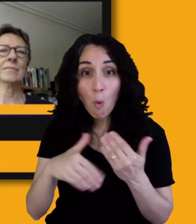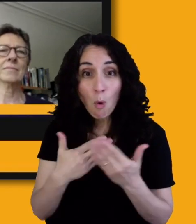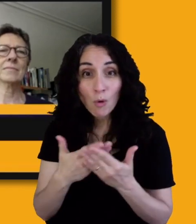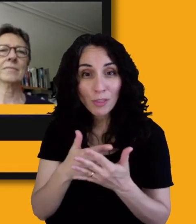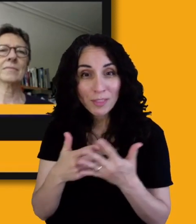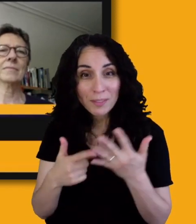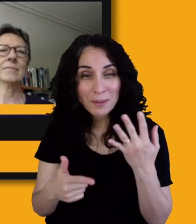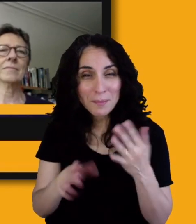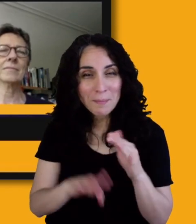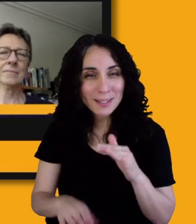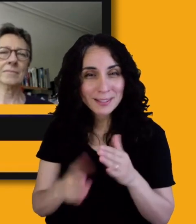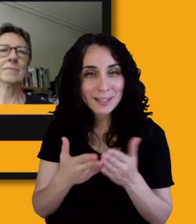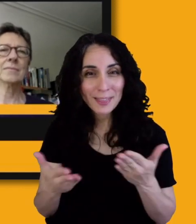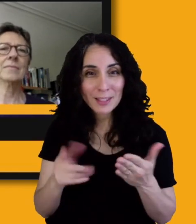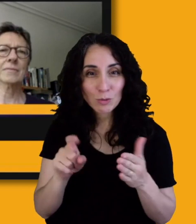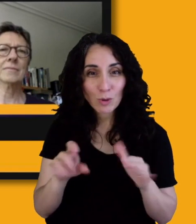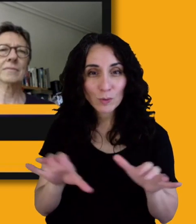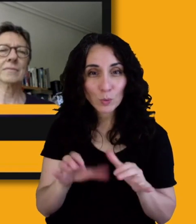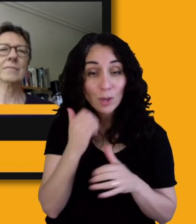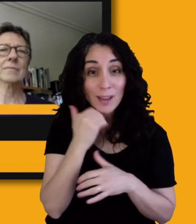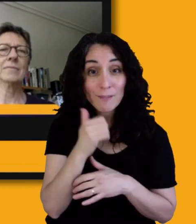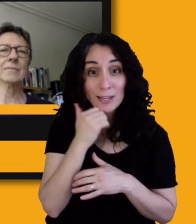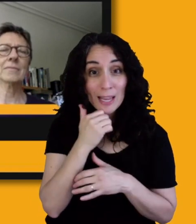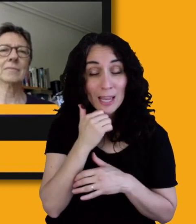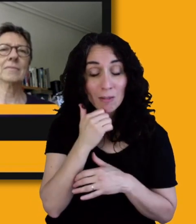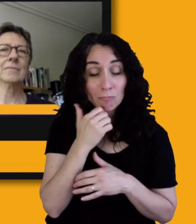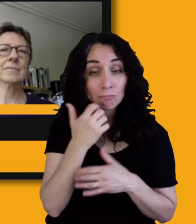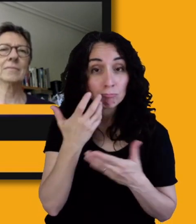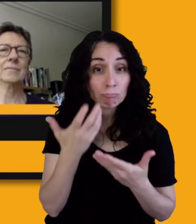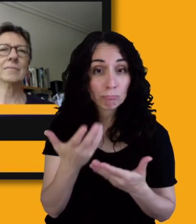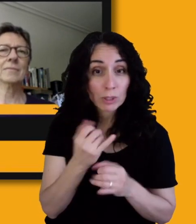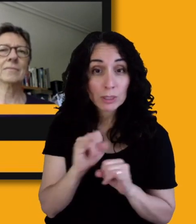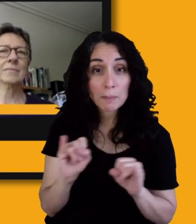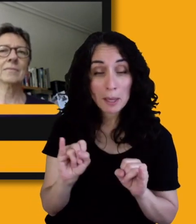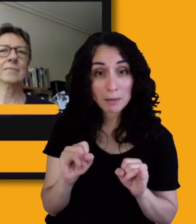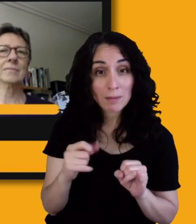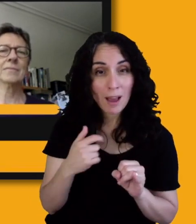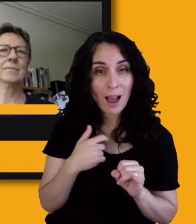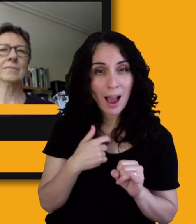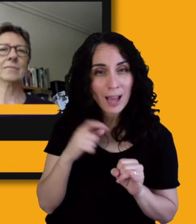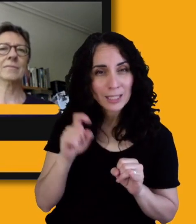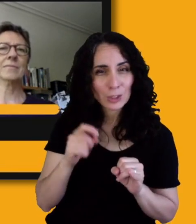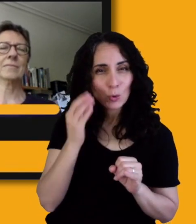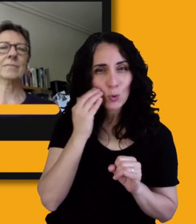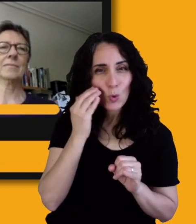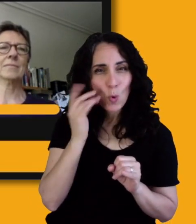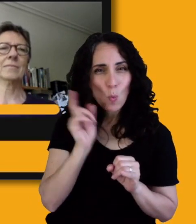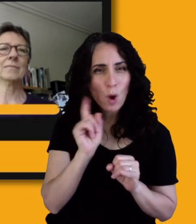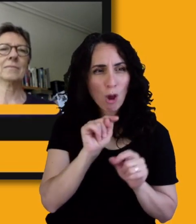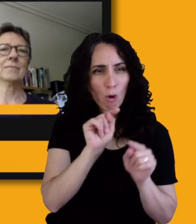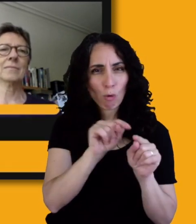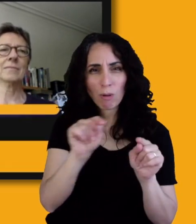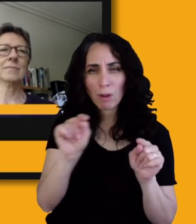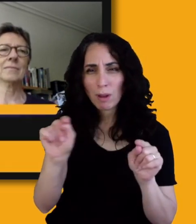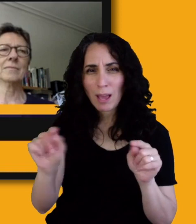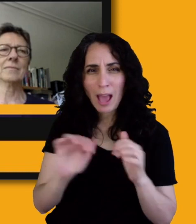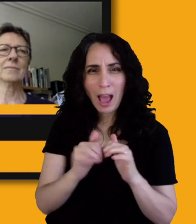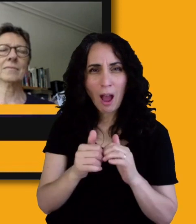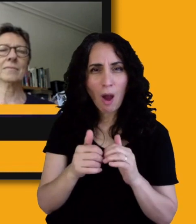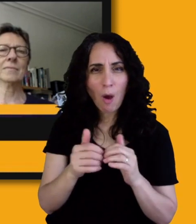I guess, things that people have to do every day independently. I would need to know where those things are and